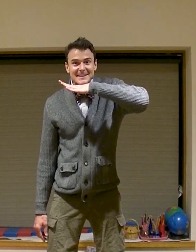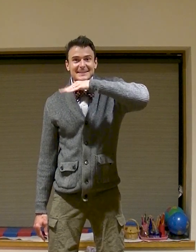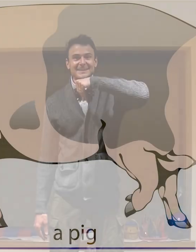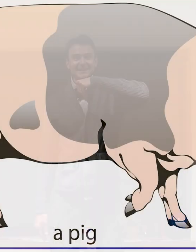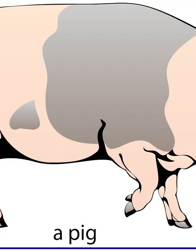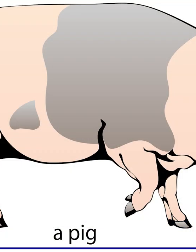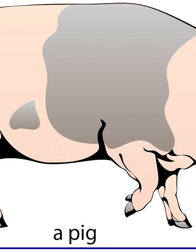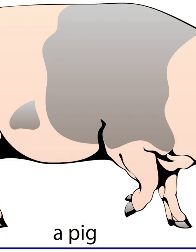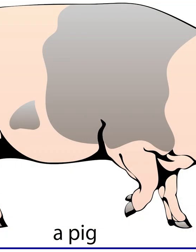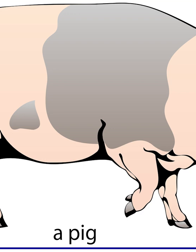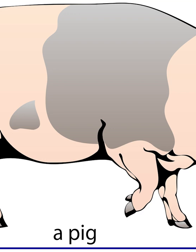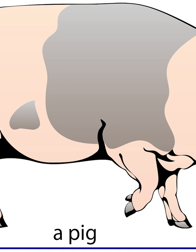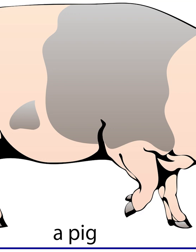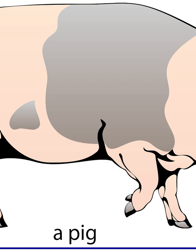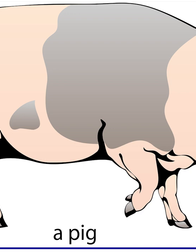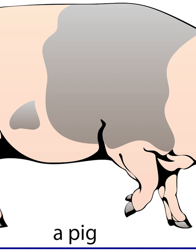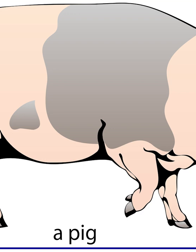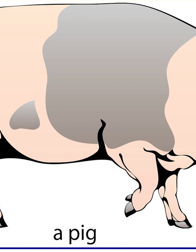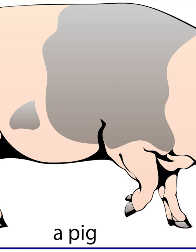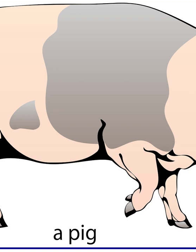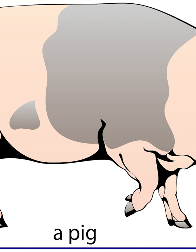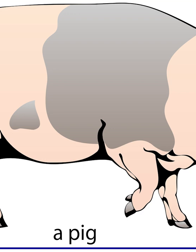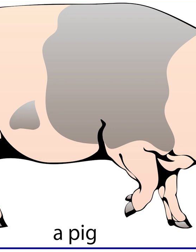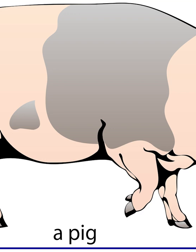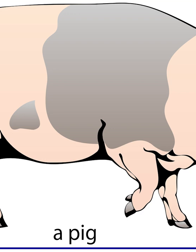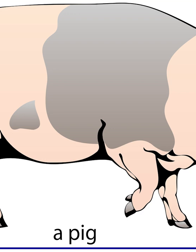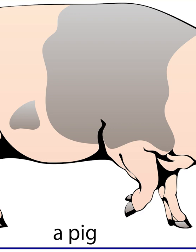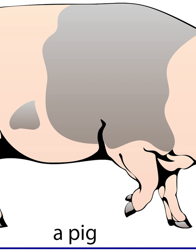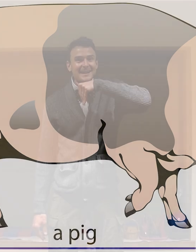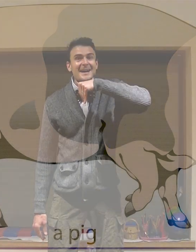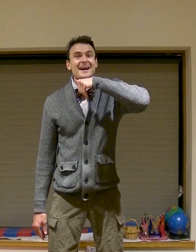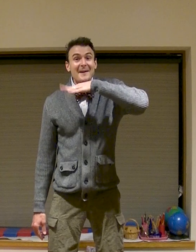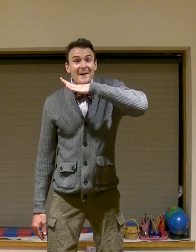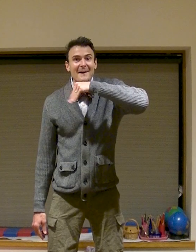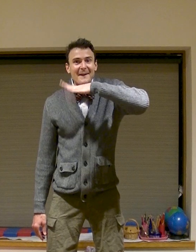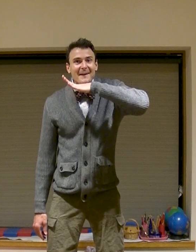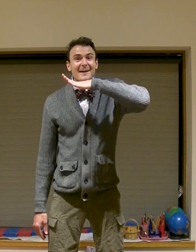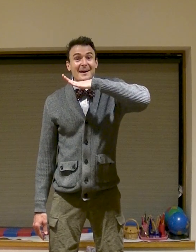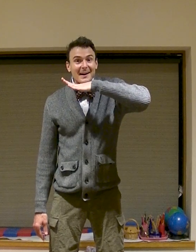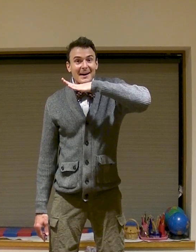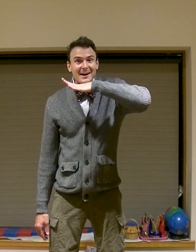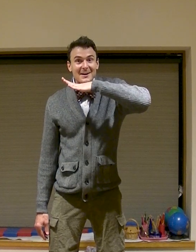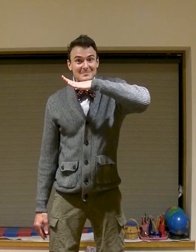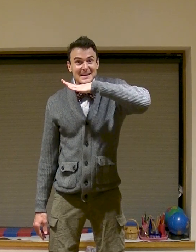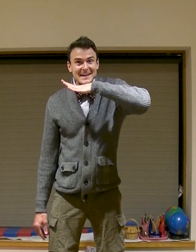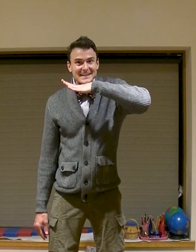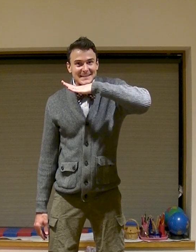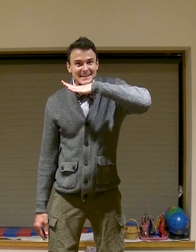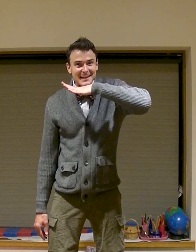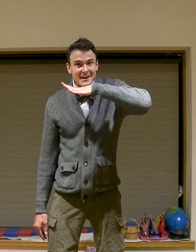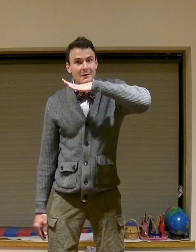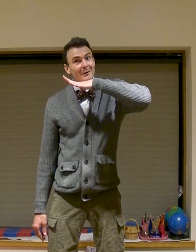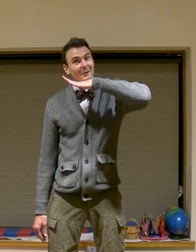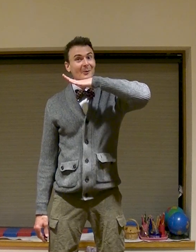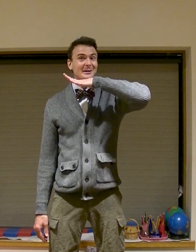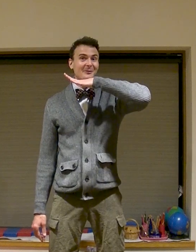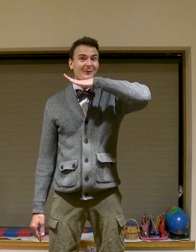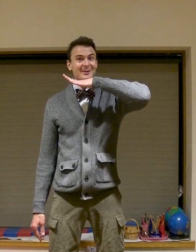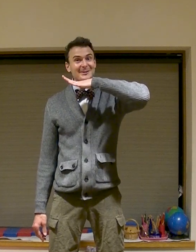a pig a pig oink oink